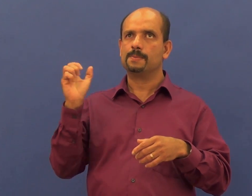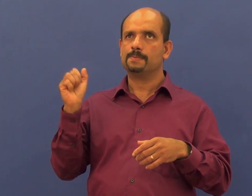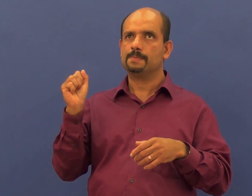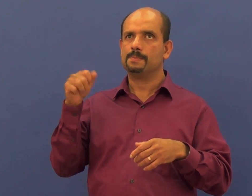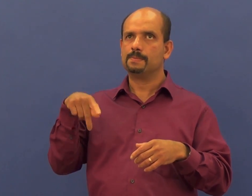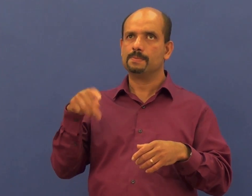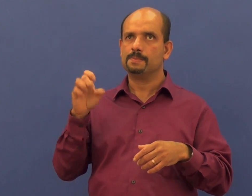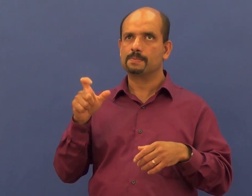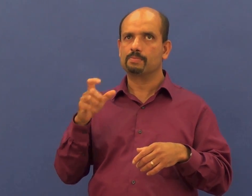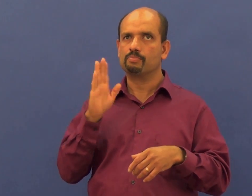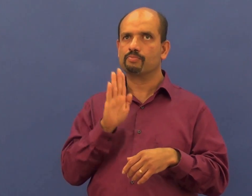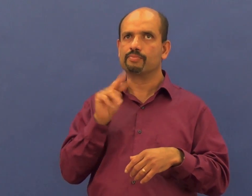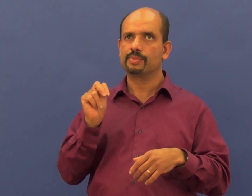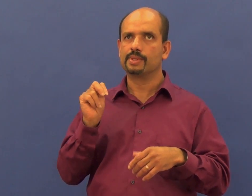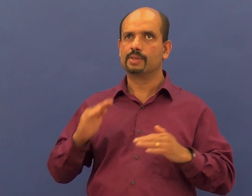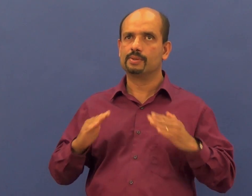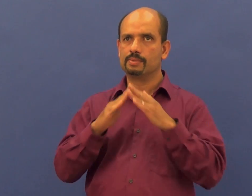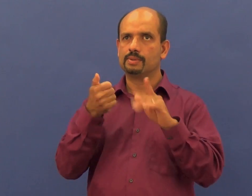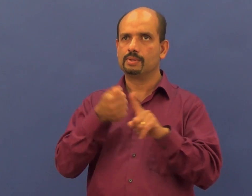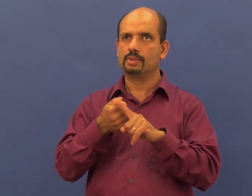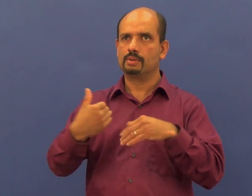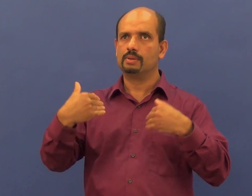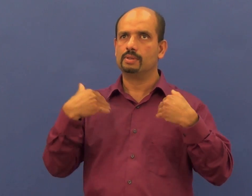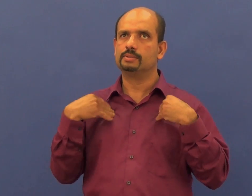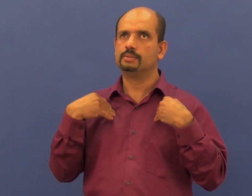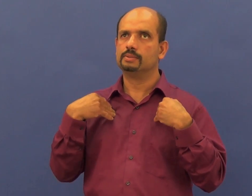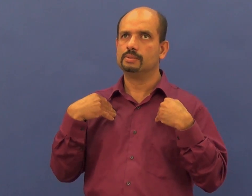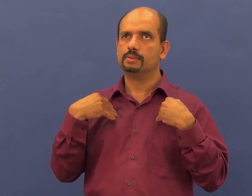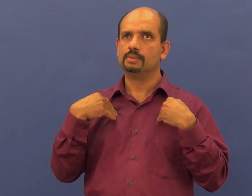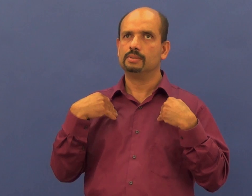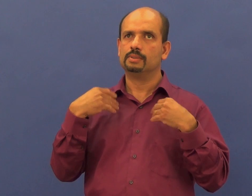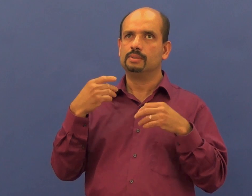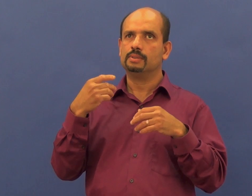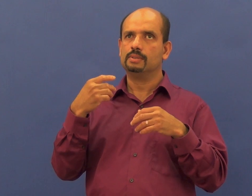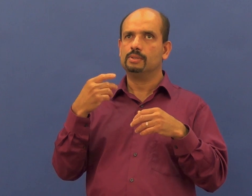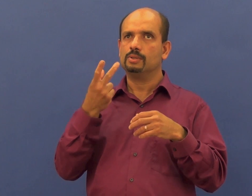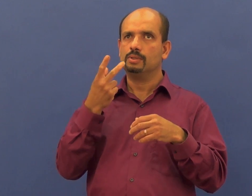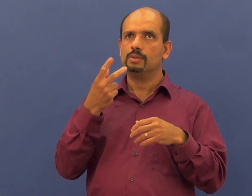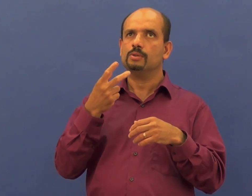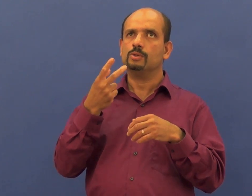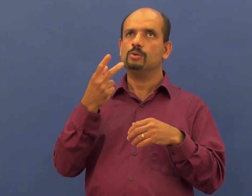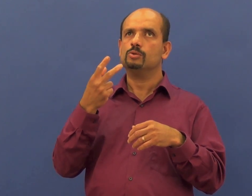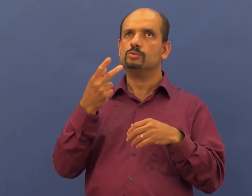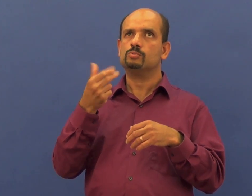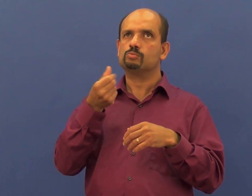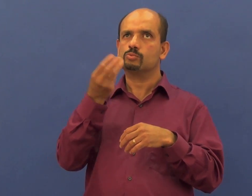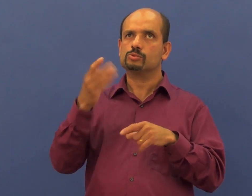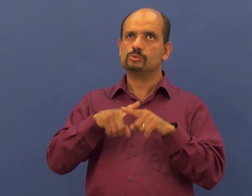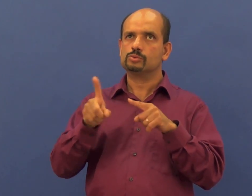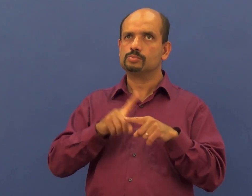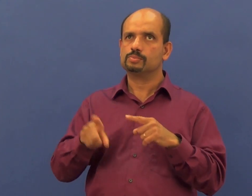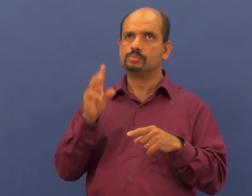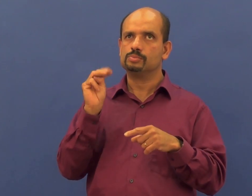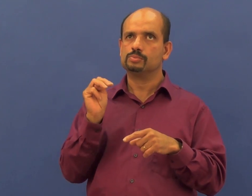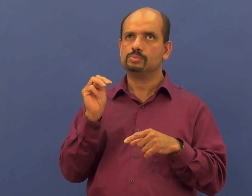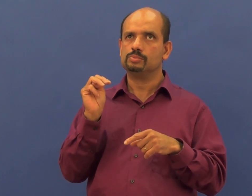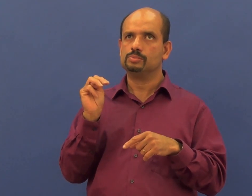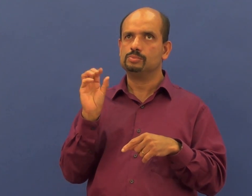This note taker comes in two sizes, 18 and 32 cells. Each size is available in two